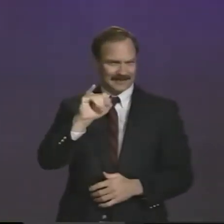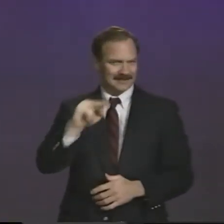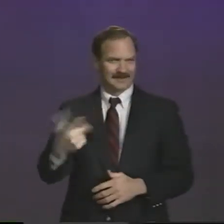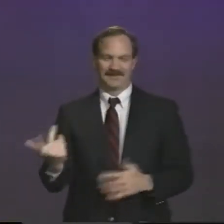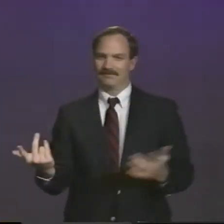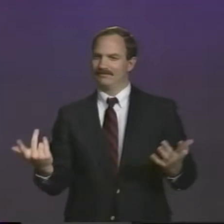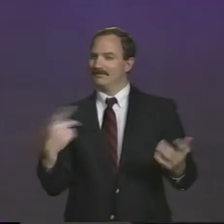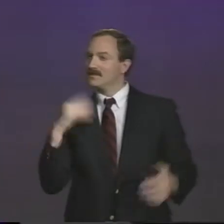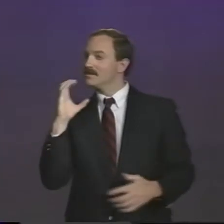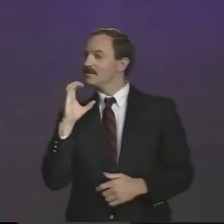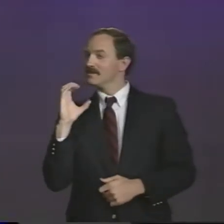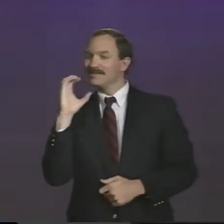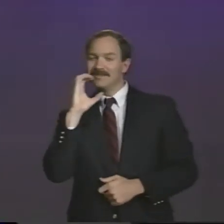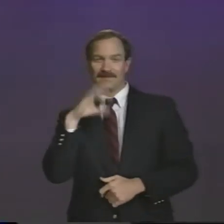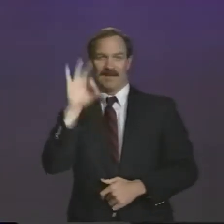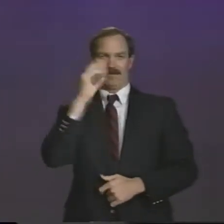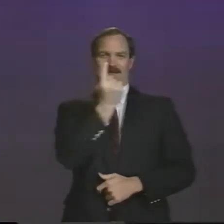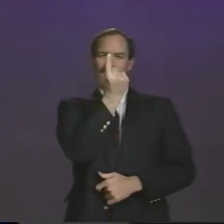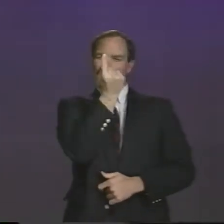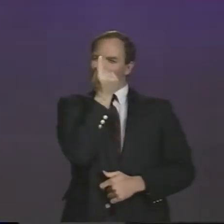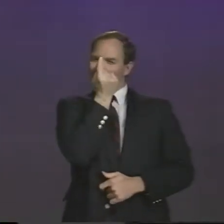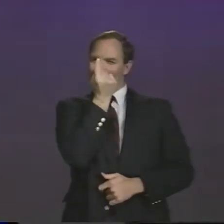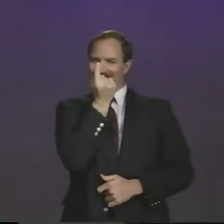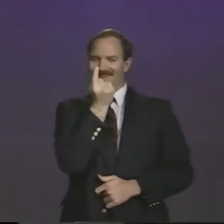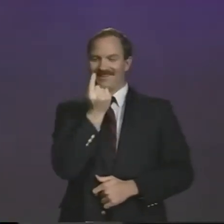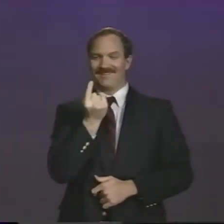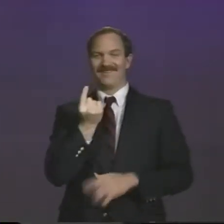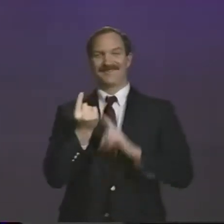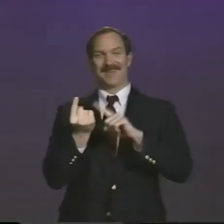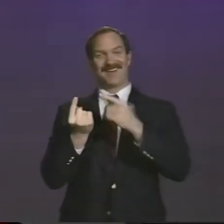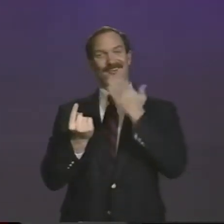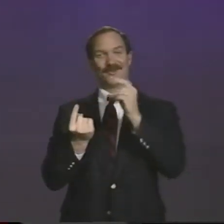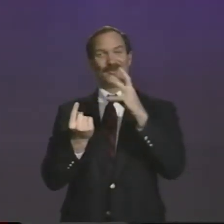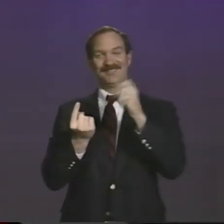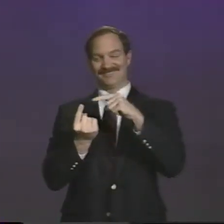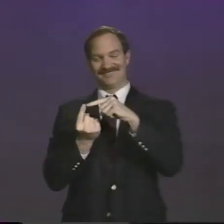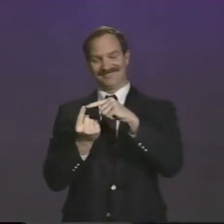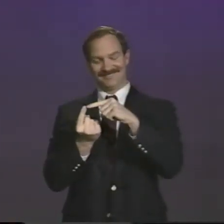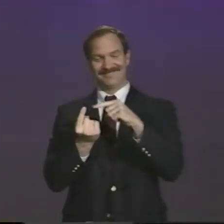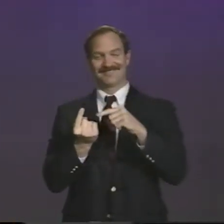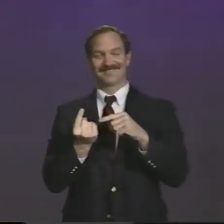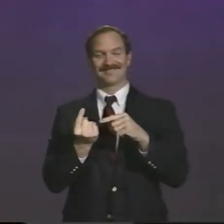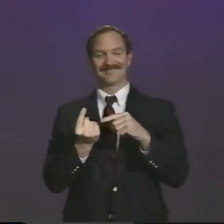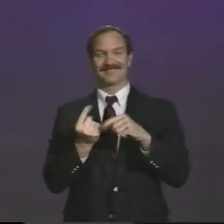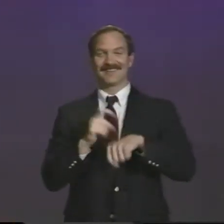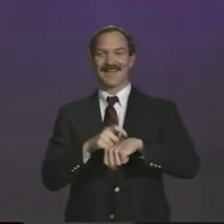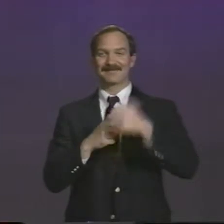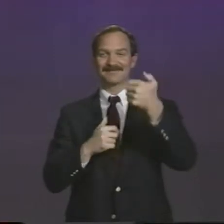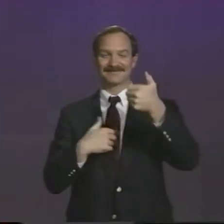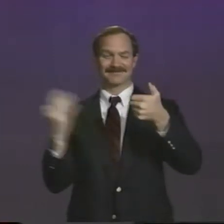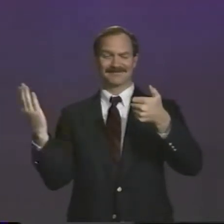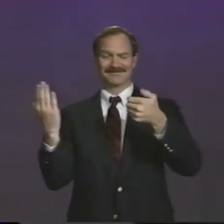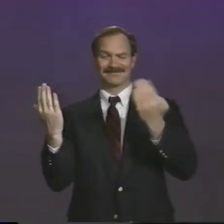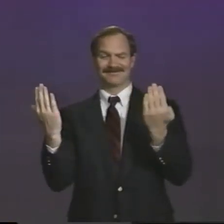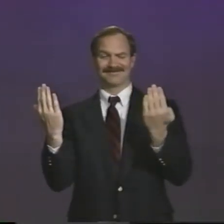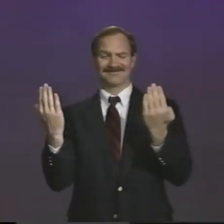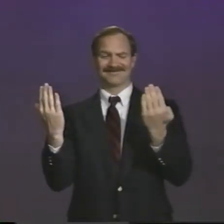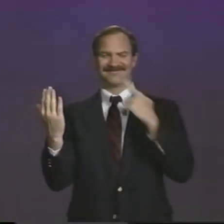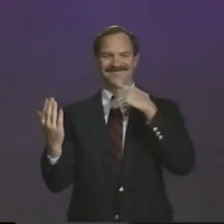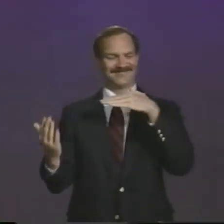The next category is speed skating. And though we have searched diligently, we have only found one person. But it's good news. When I compared